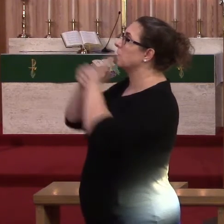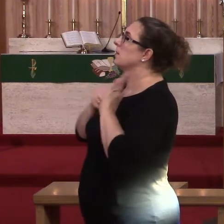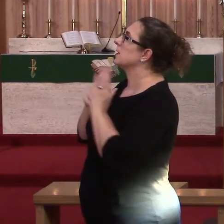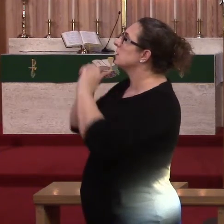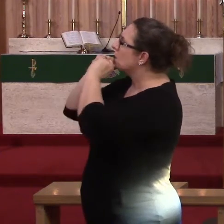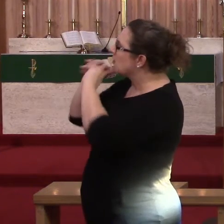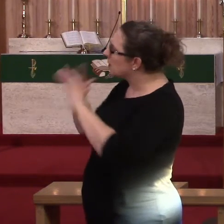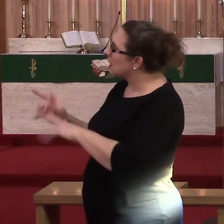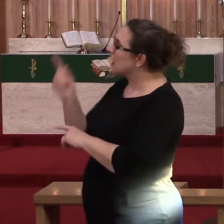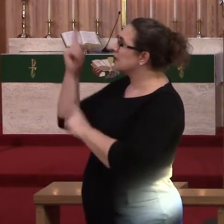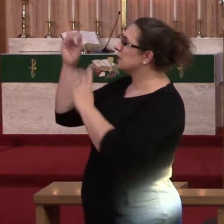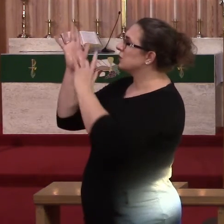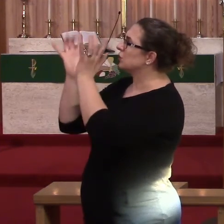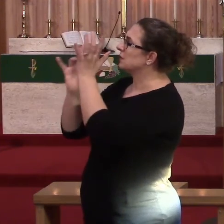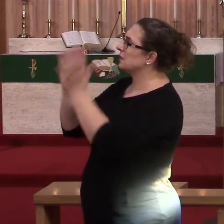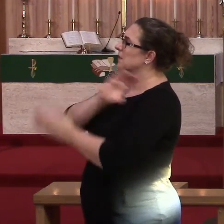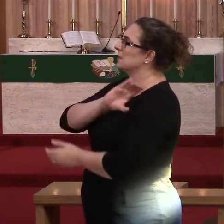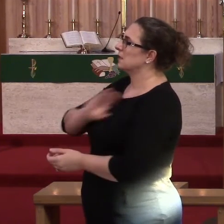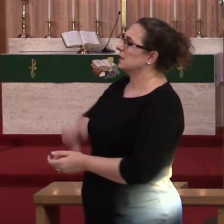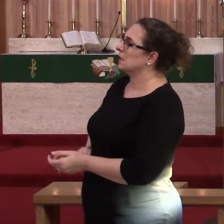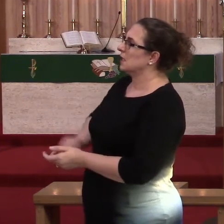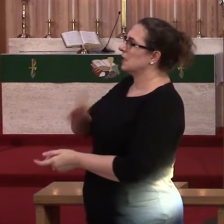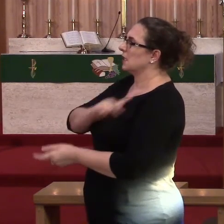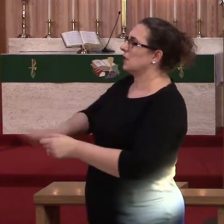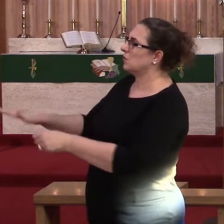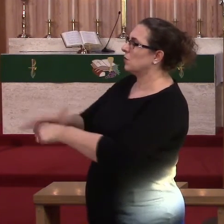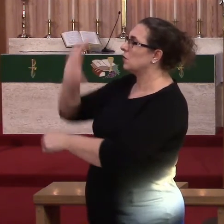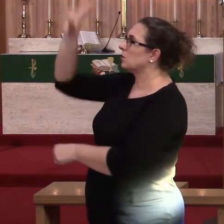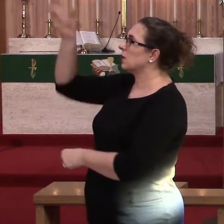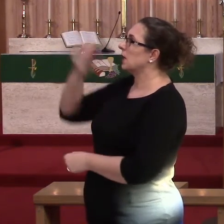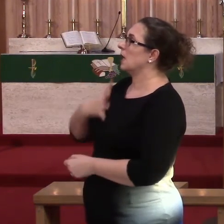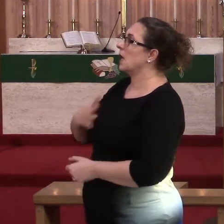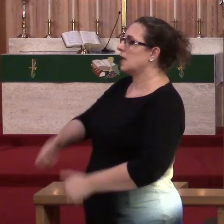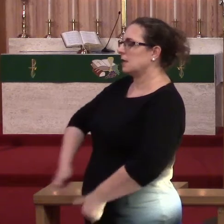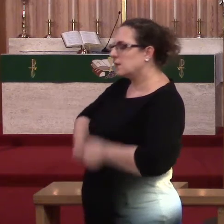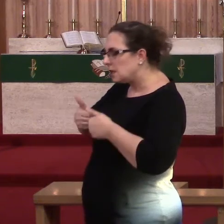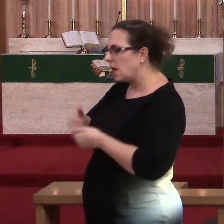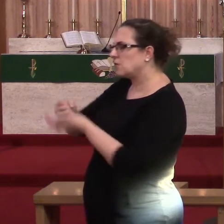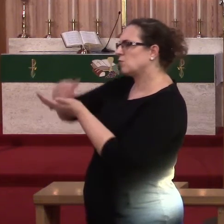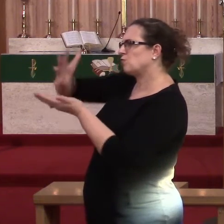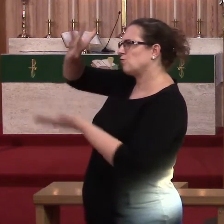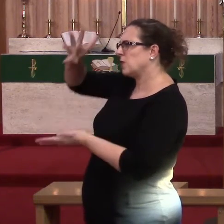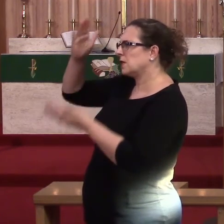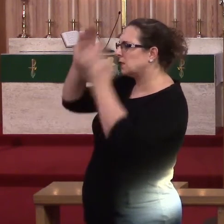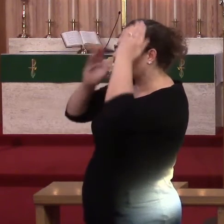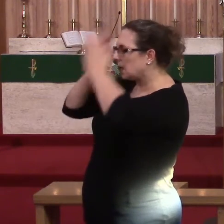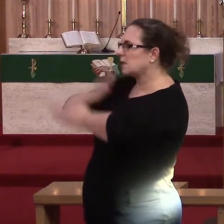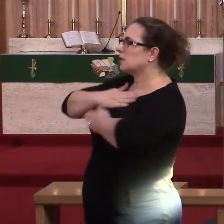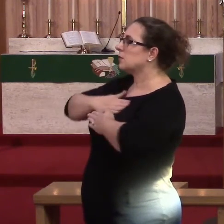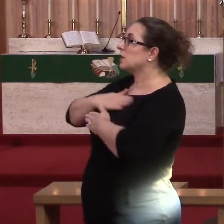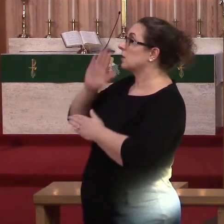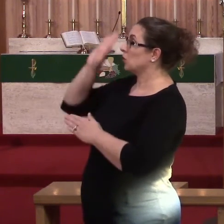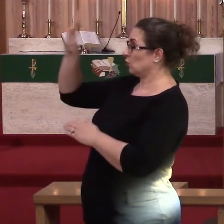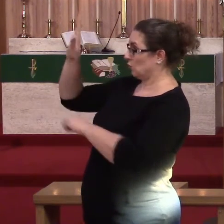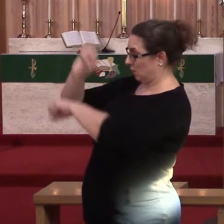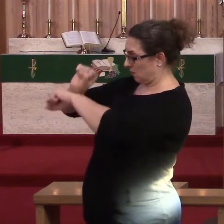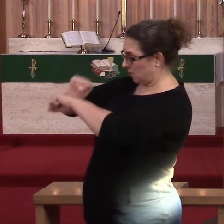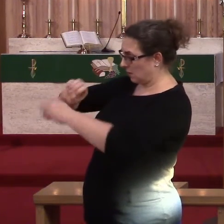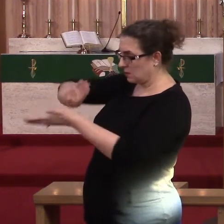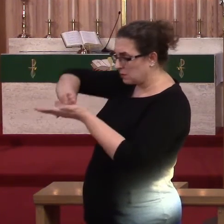image, blessed Jesus, King of grace, that of life's riches, cares, and pleasures, never may your